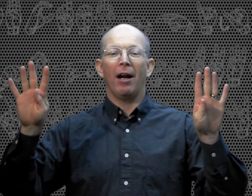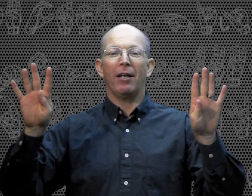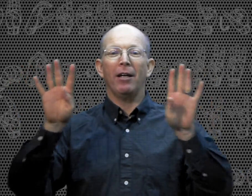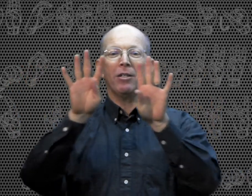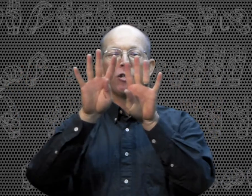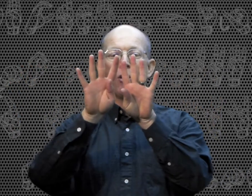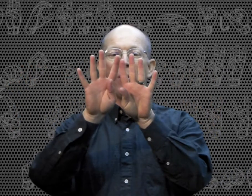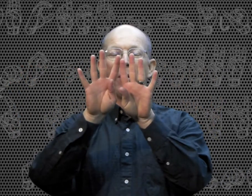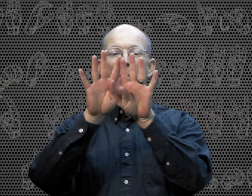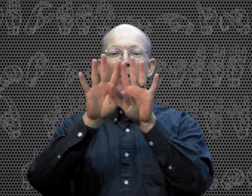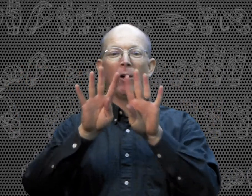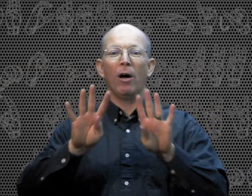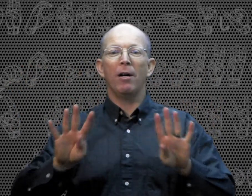Hanukkah. You're showing the menorah.